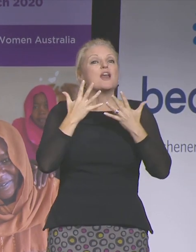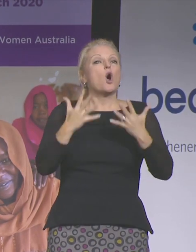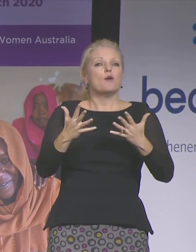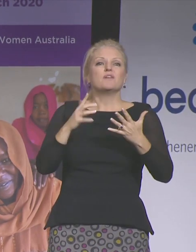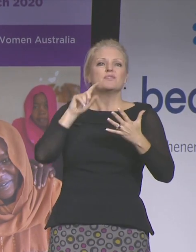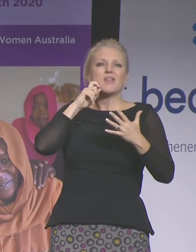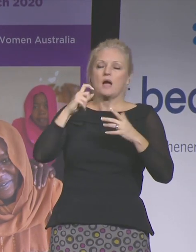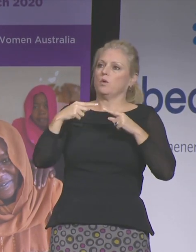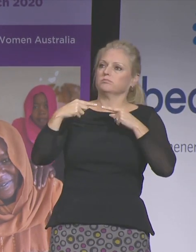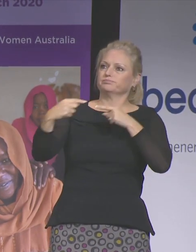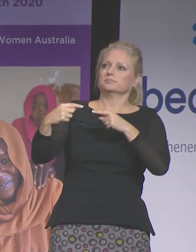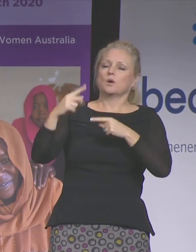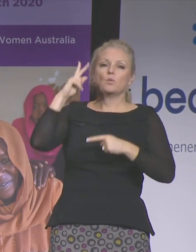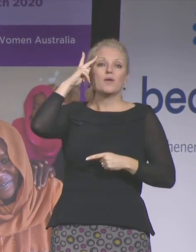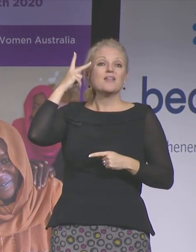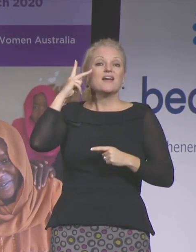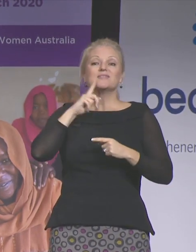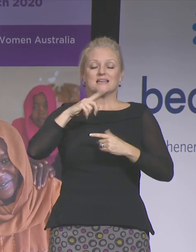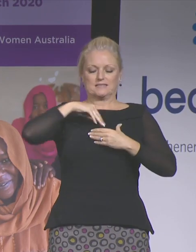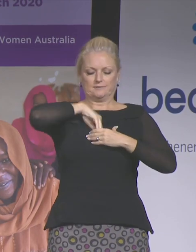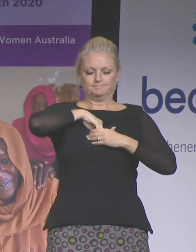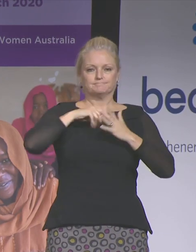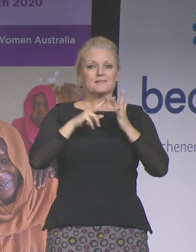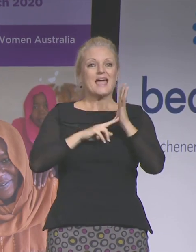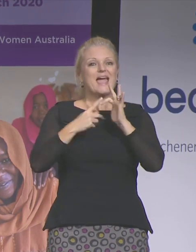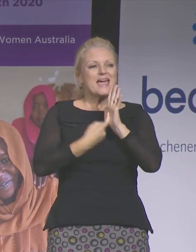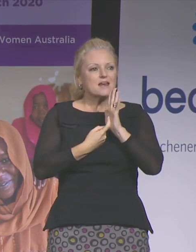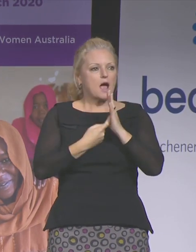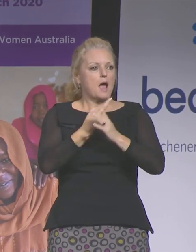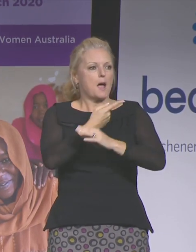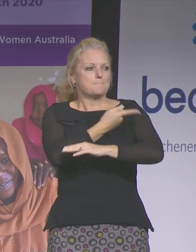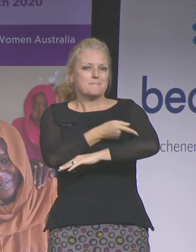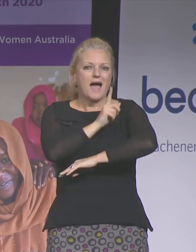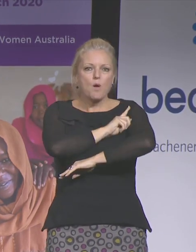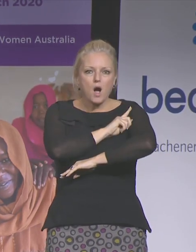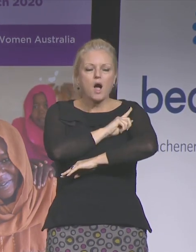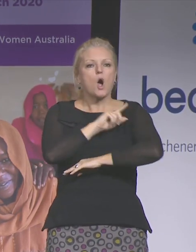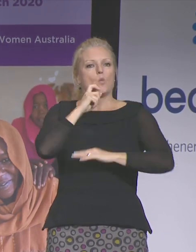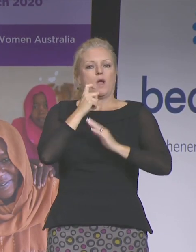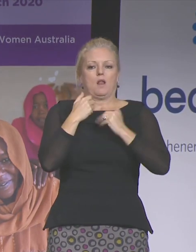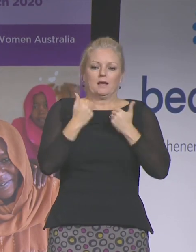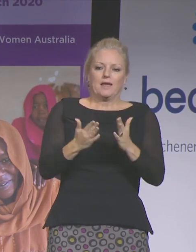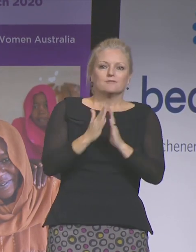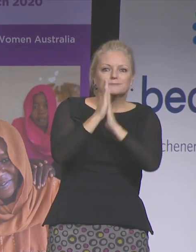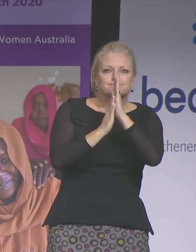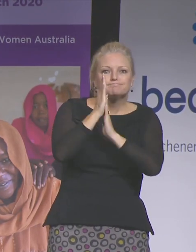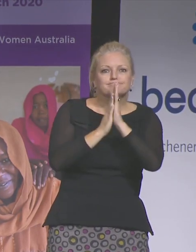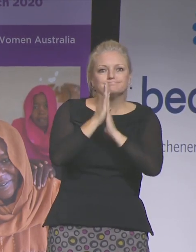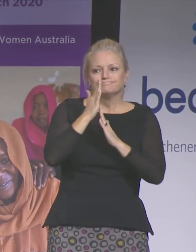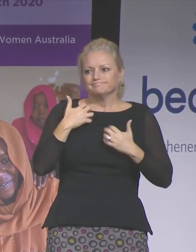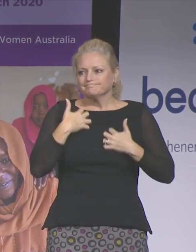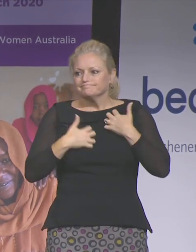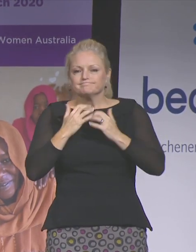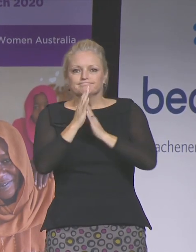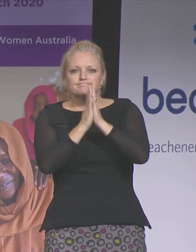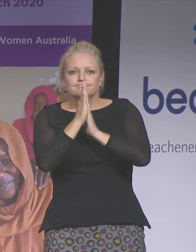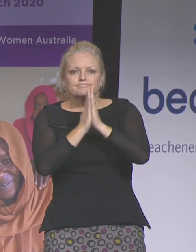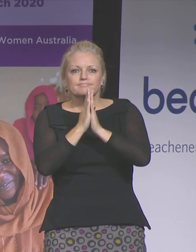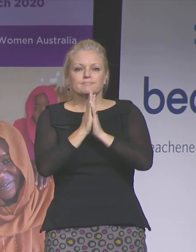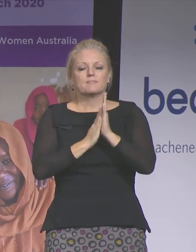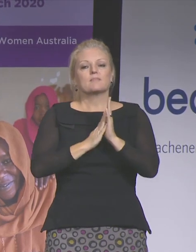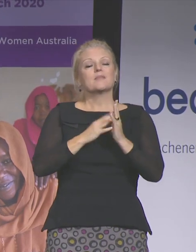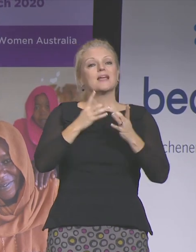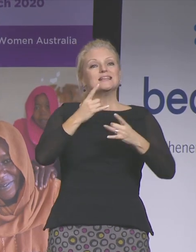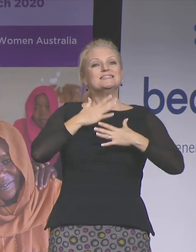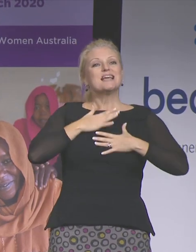They taught me that inner power radiates and it energises others. Self-care is never a selfish